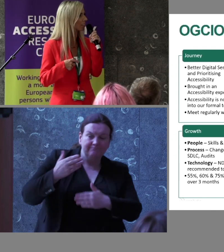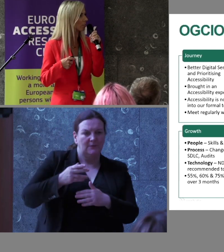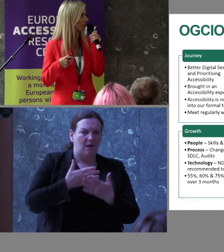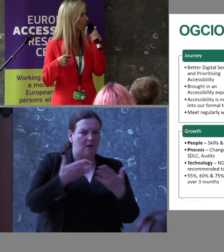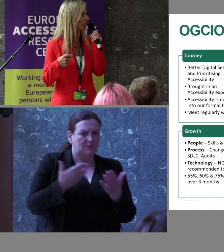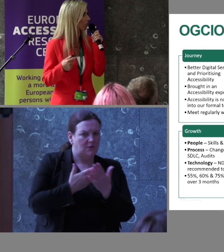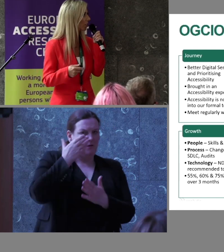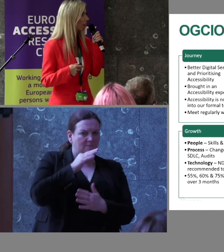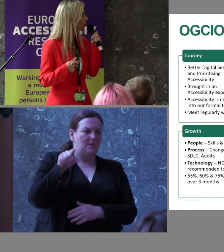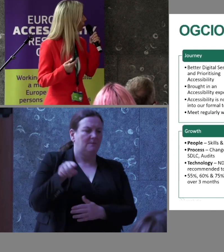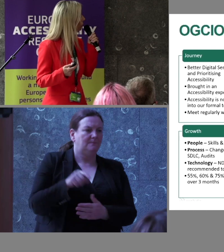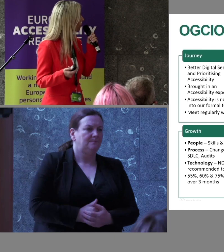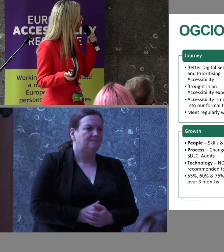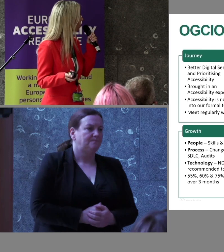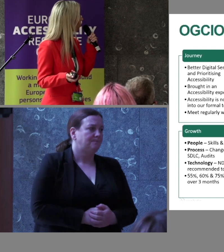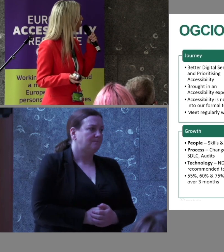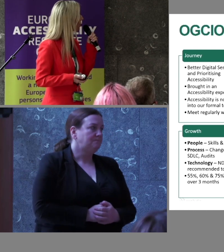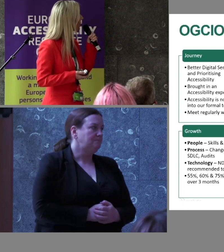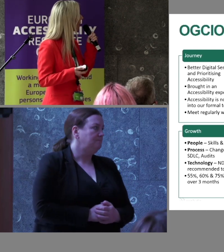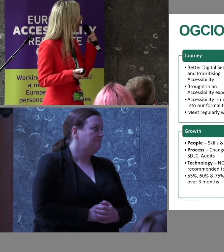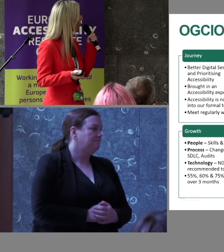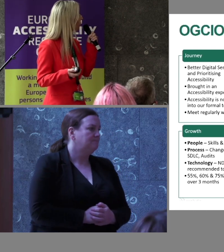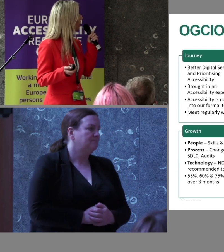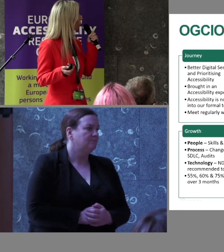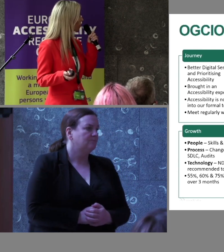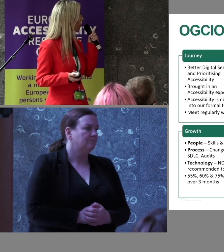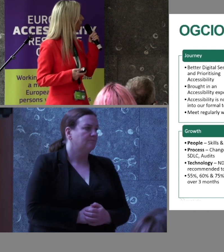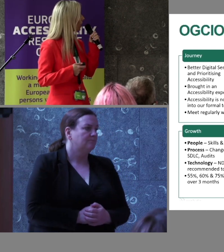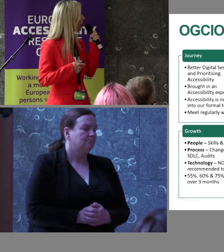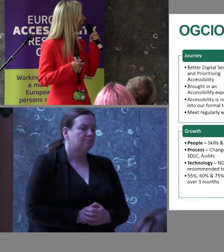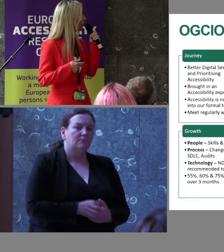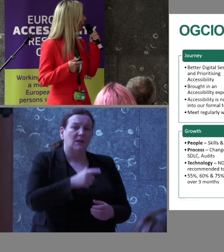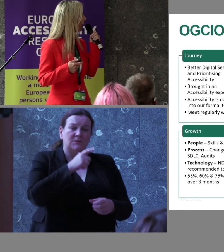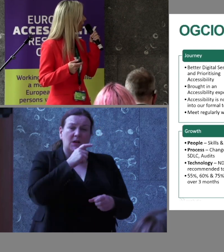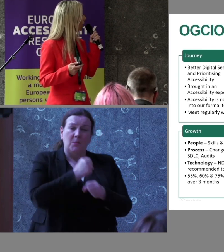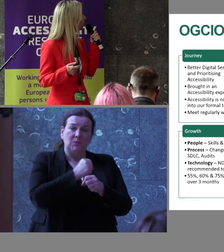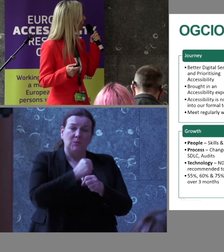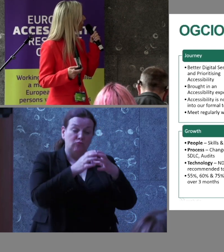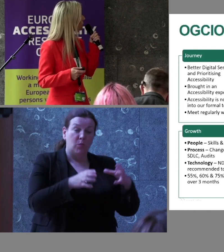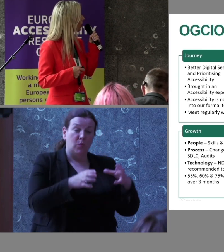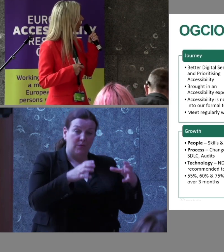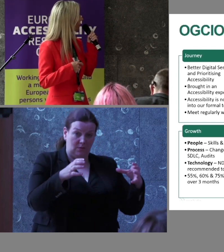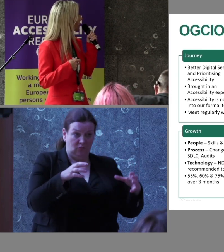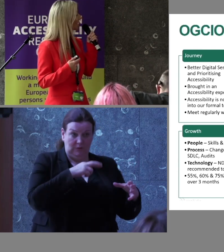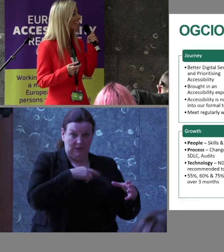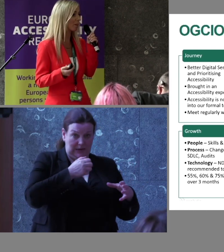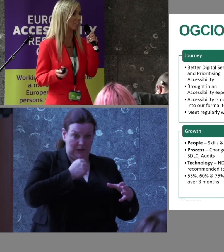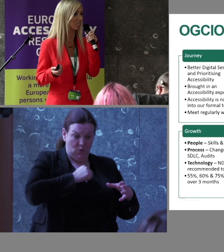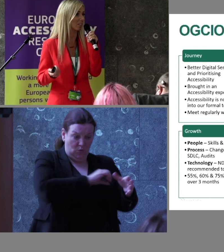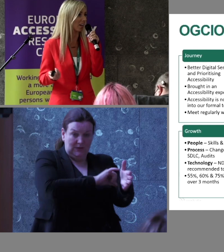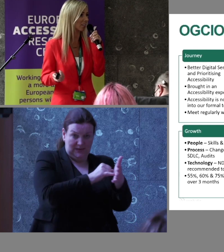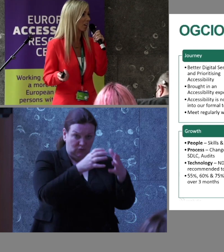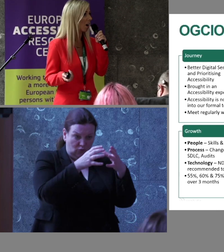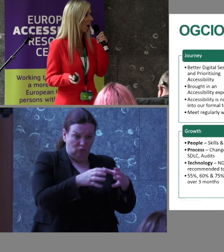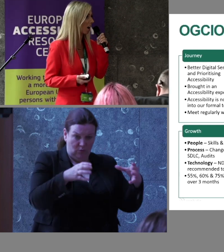really just touching on growth, you know, we have grown a lot over the last while, and the key elements